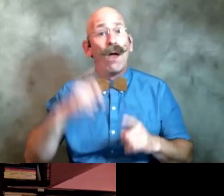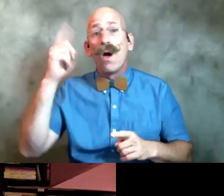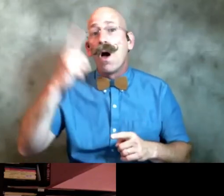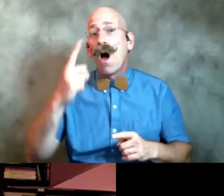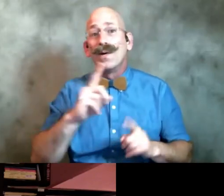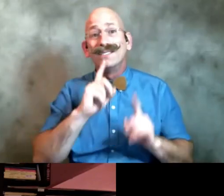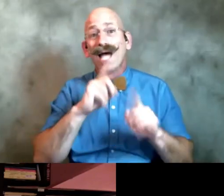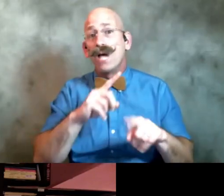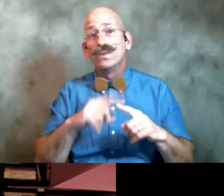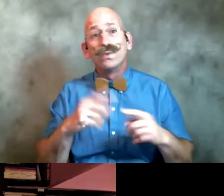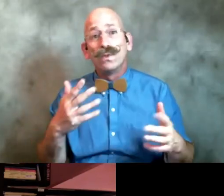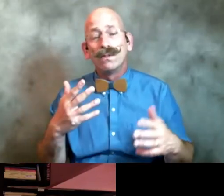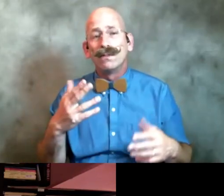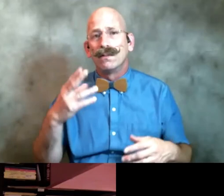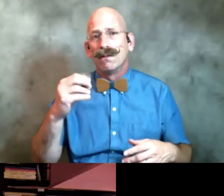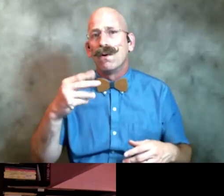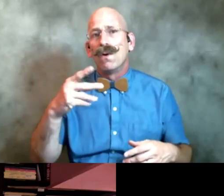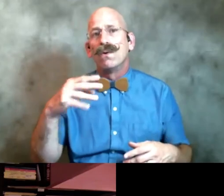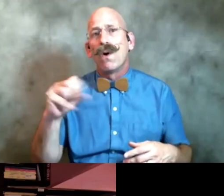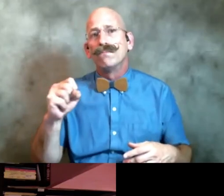hope's daughter